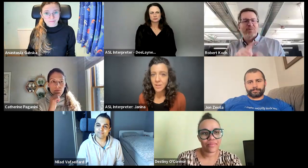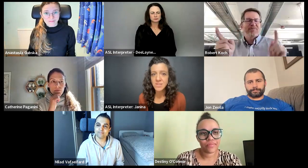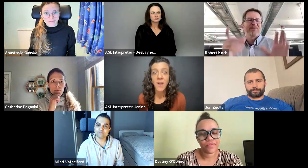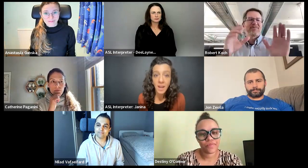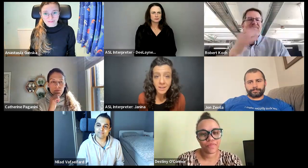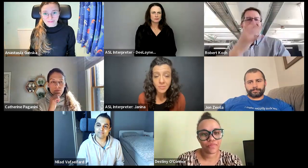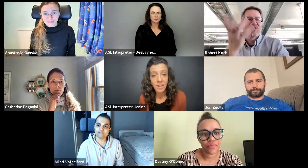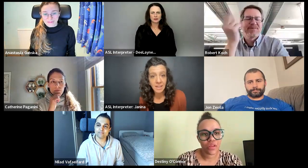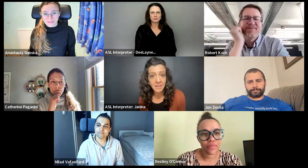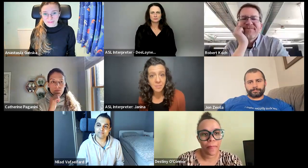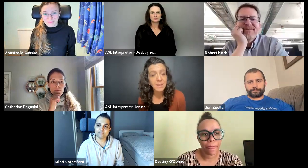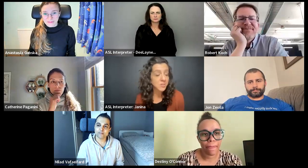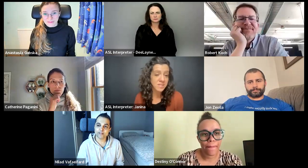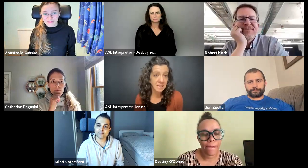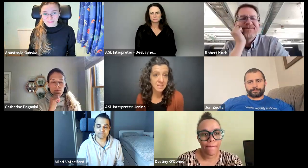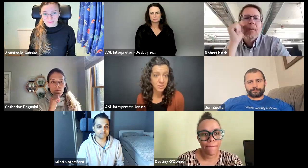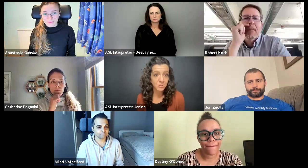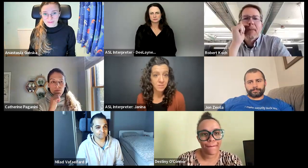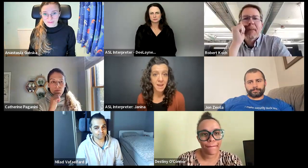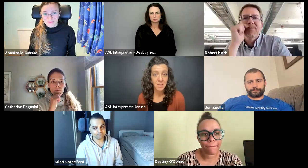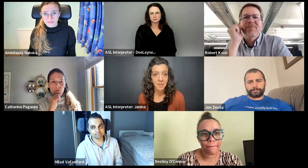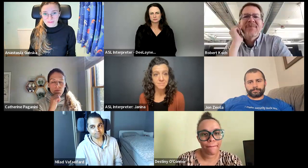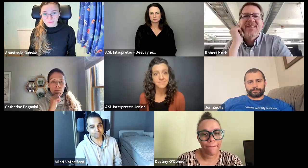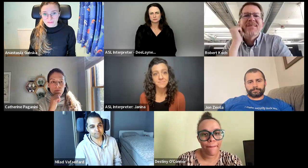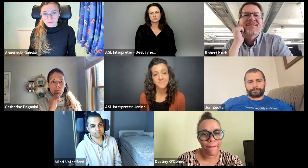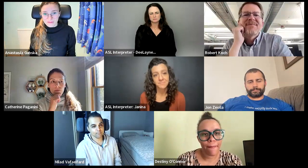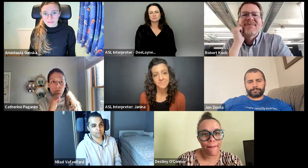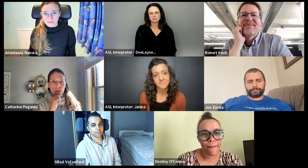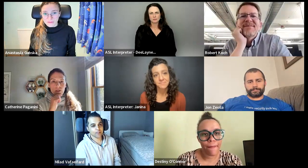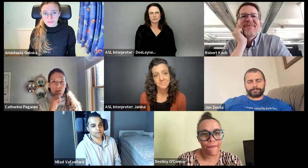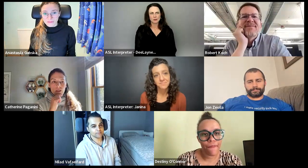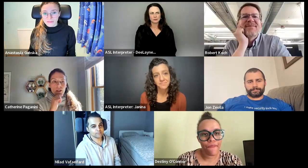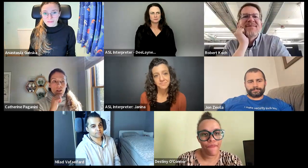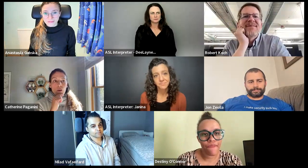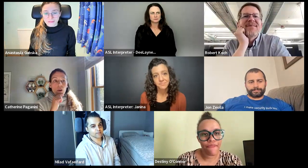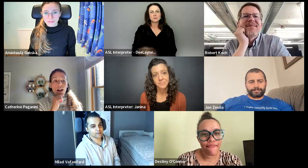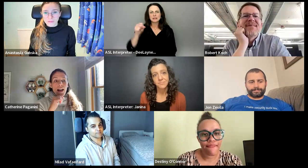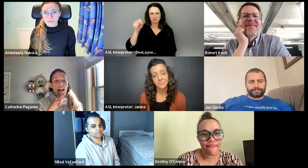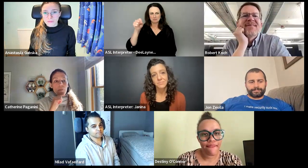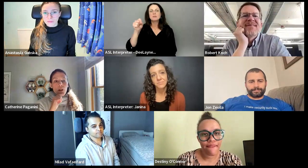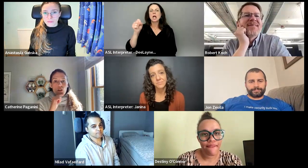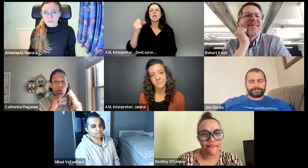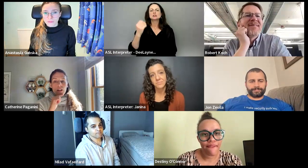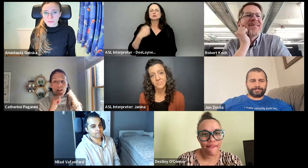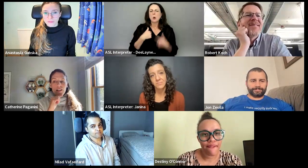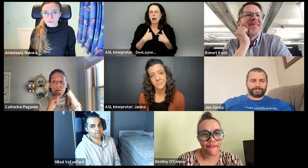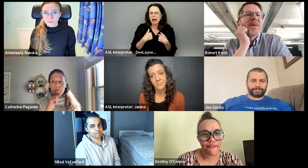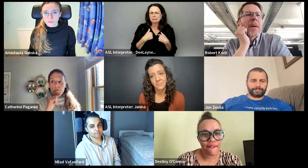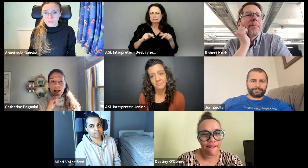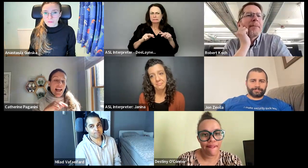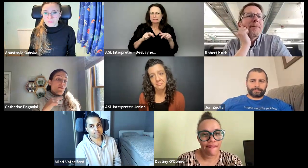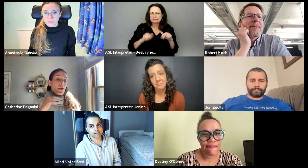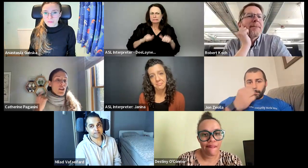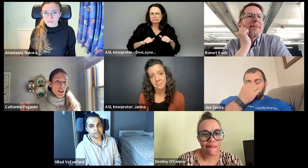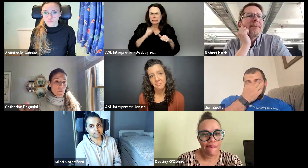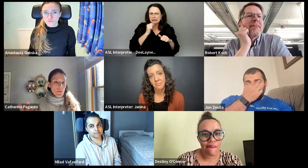languages together. It's fun, funny, but interesting to navigate. Yeah. So I'm not sure. Um,